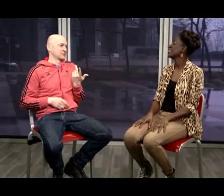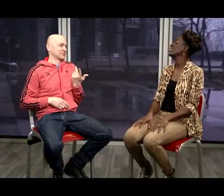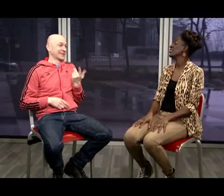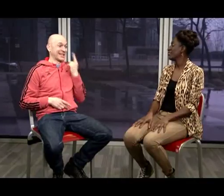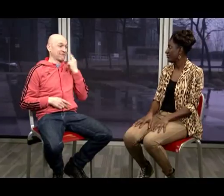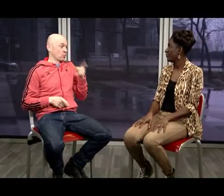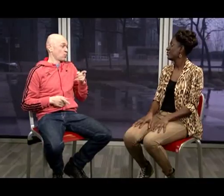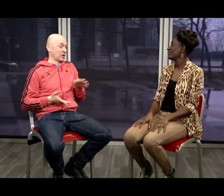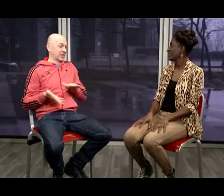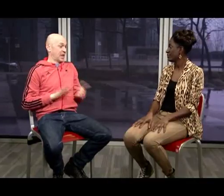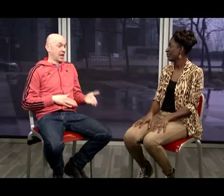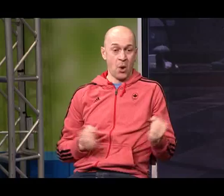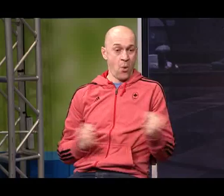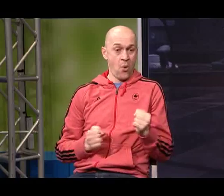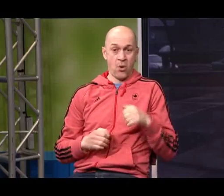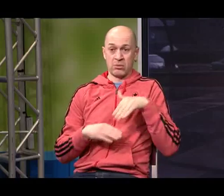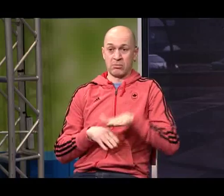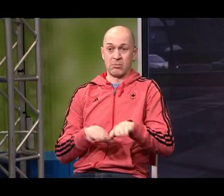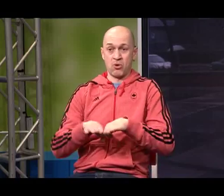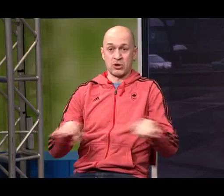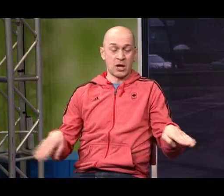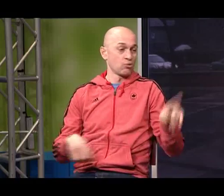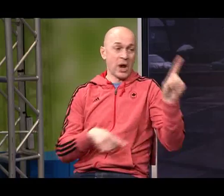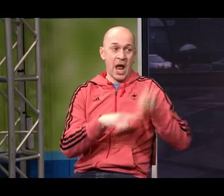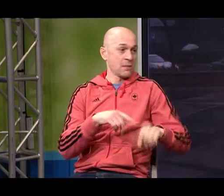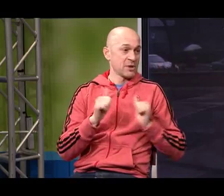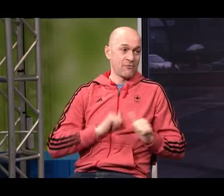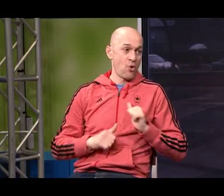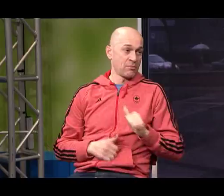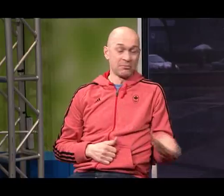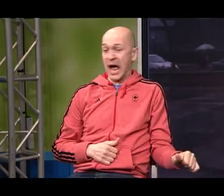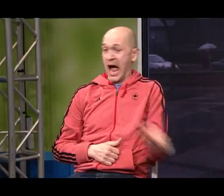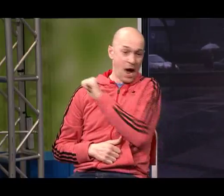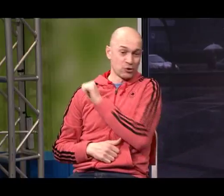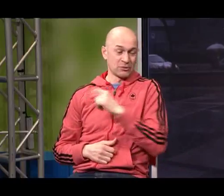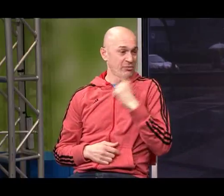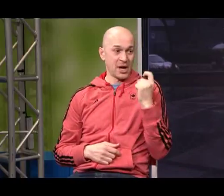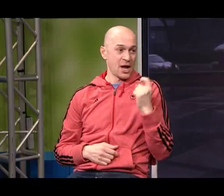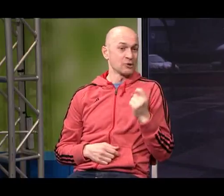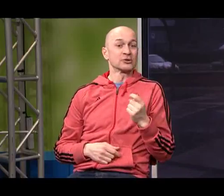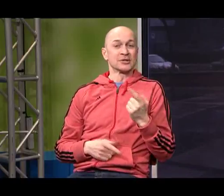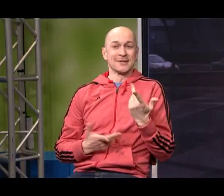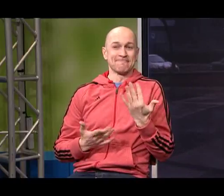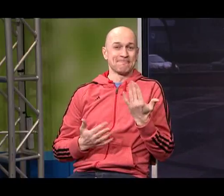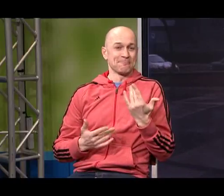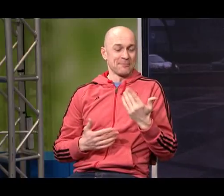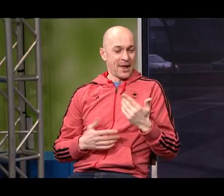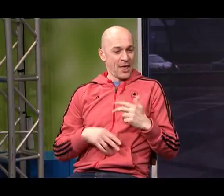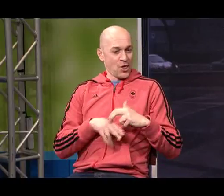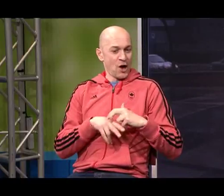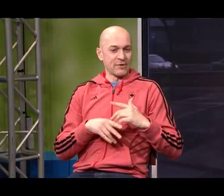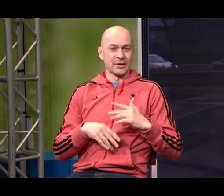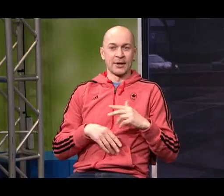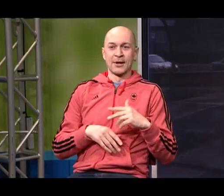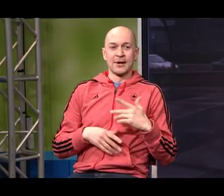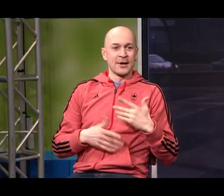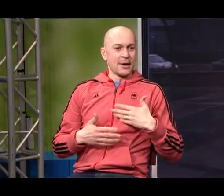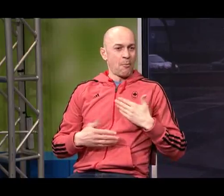think that's part of it you know it's you can't perform unless you have that energy you have to bring that that nervousness